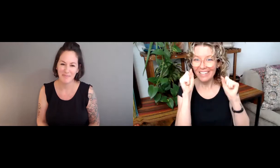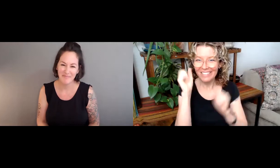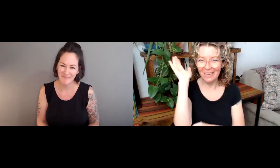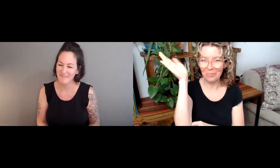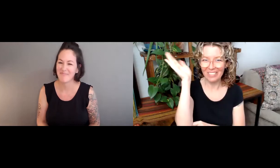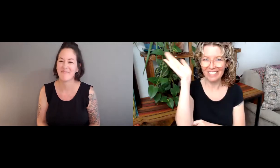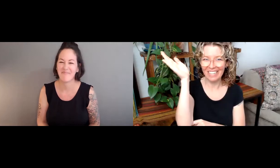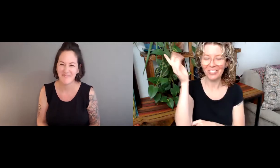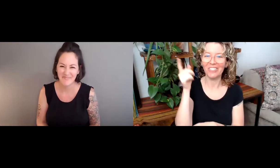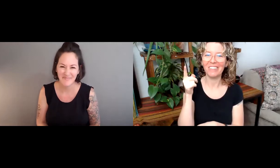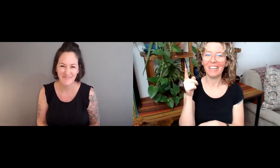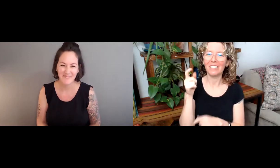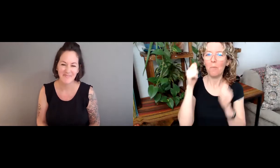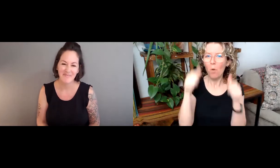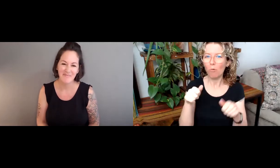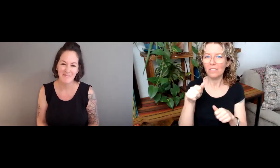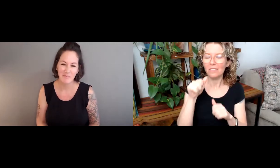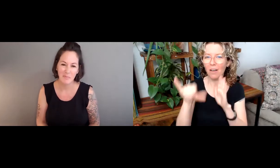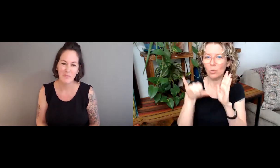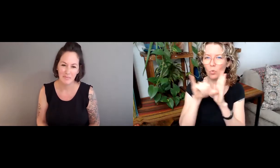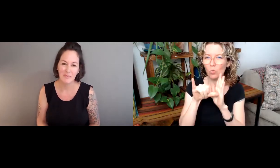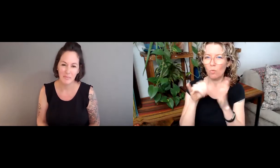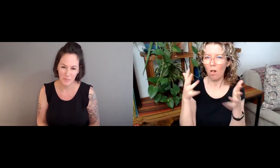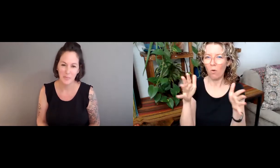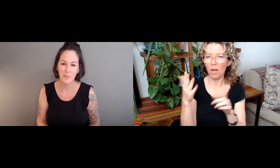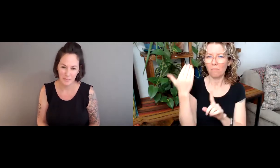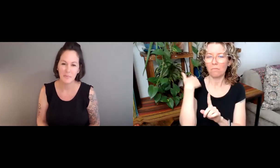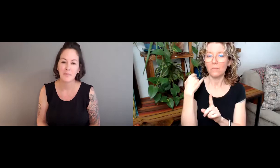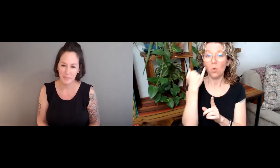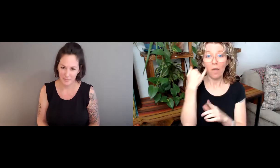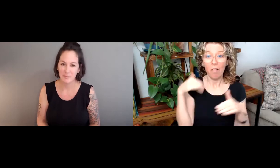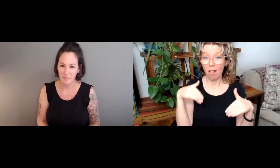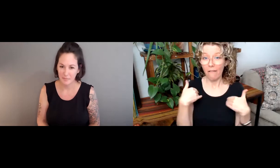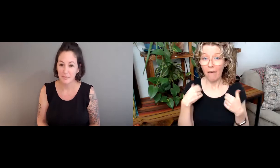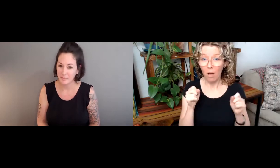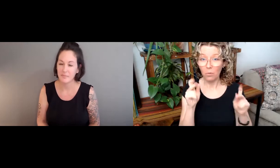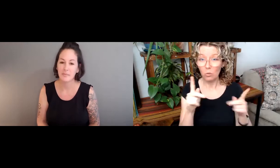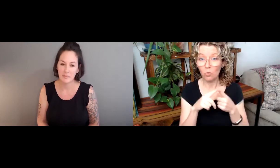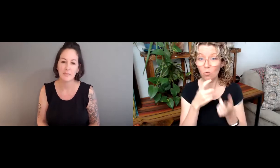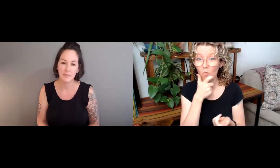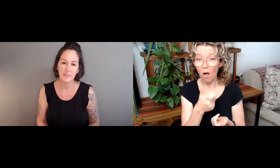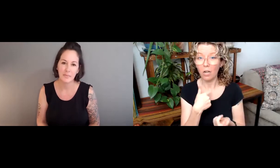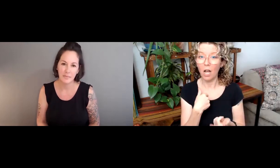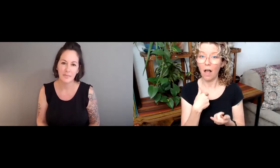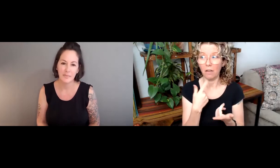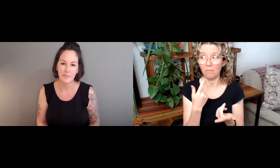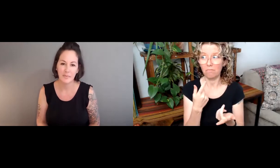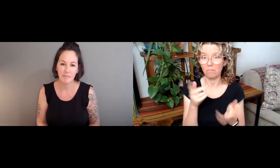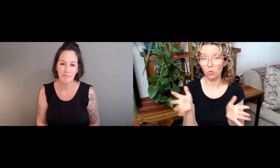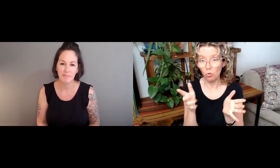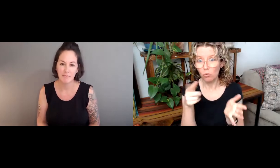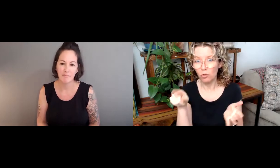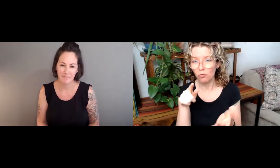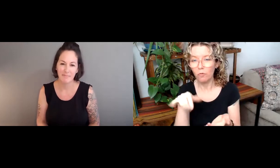watch Julie's amazing presentation. And it's posted on YouTube and it's been up for a while. And if you haven't had the